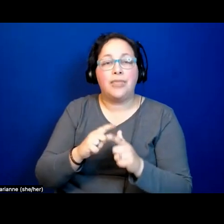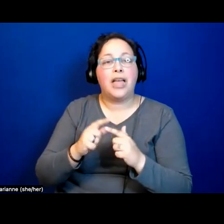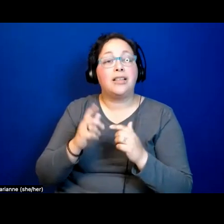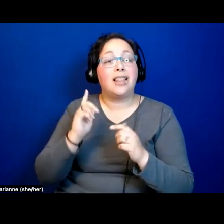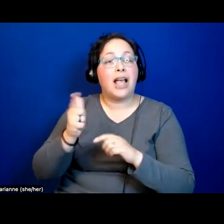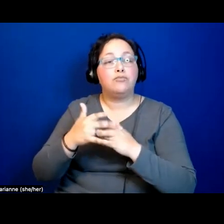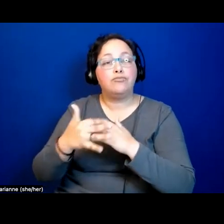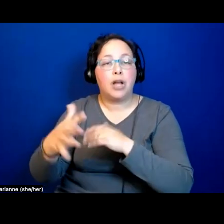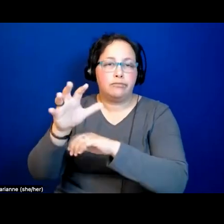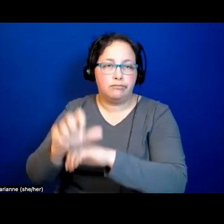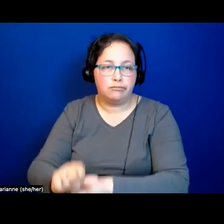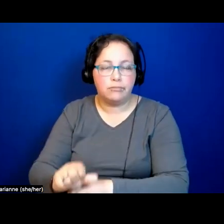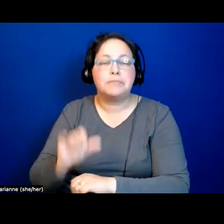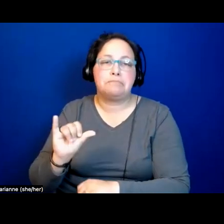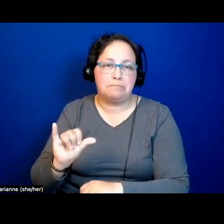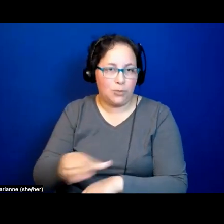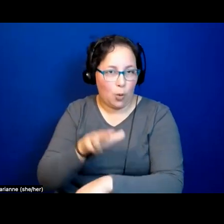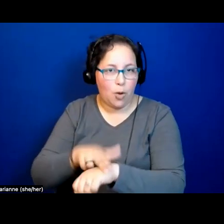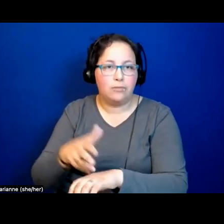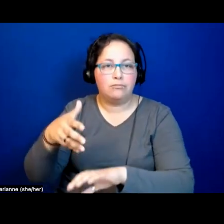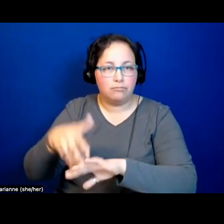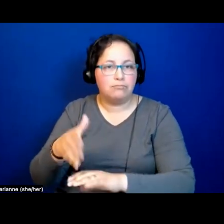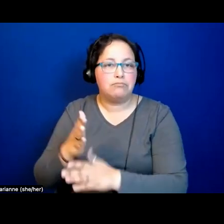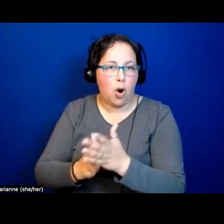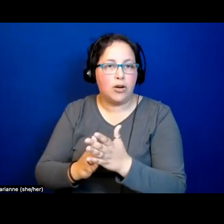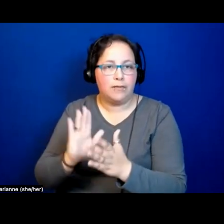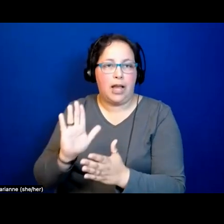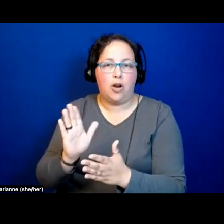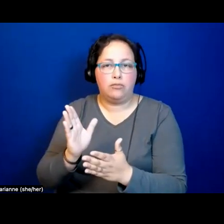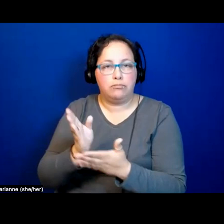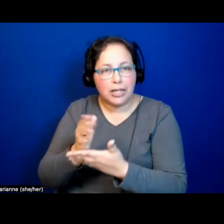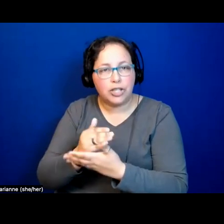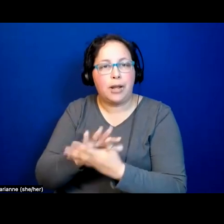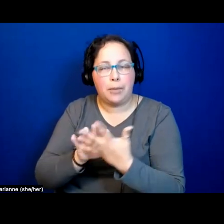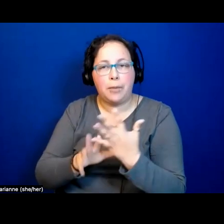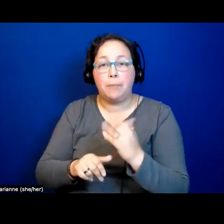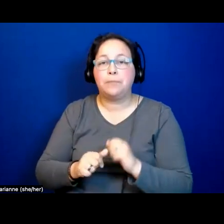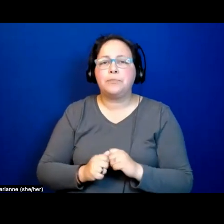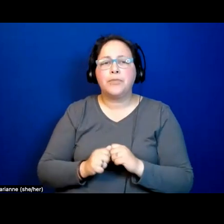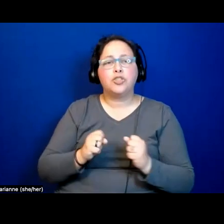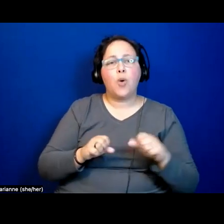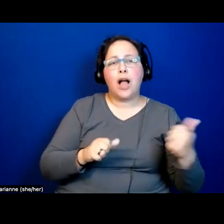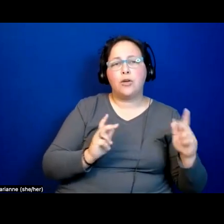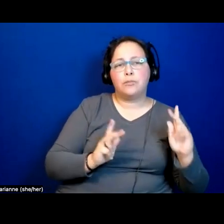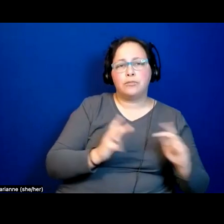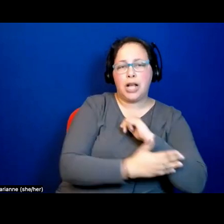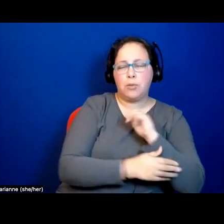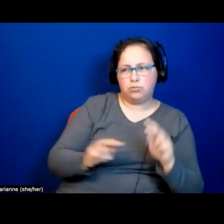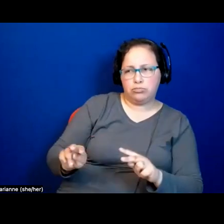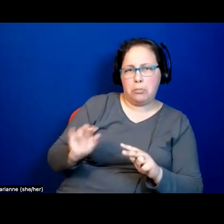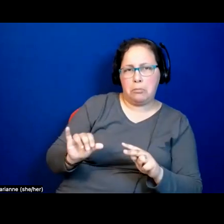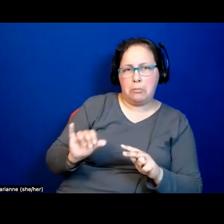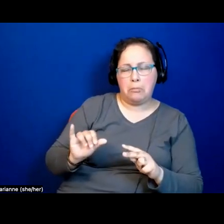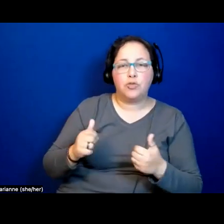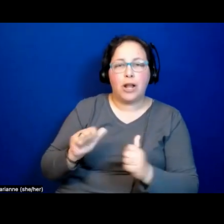Similarly in Barcelona, the power one city hall, and then there are some interesting possibilities and yet some quite